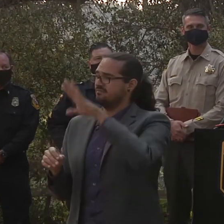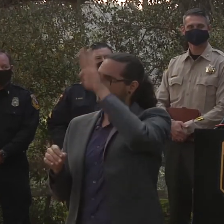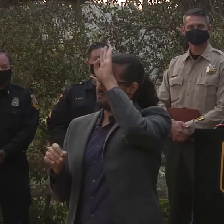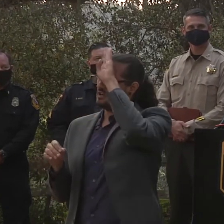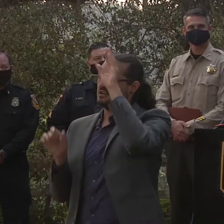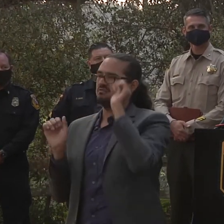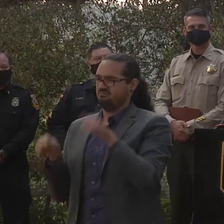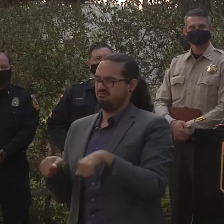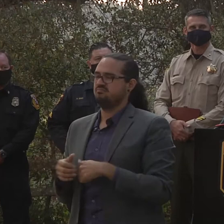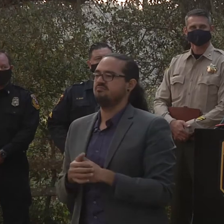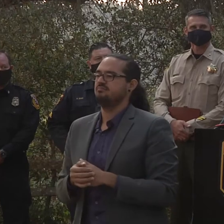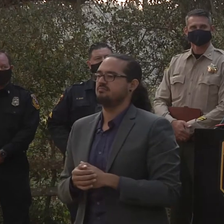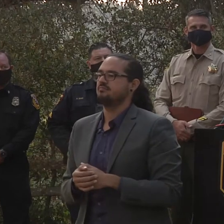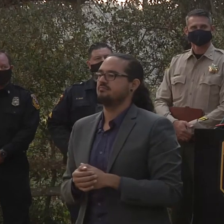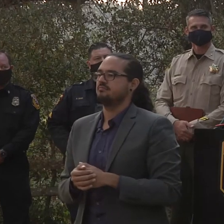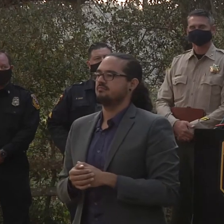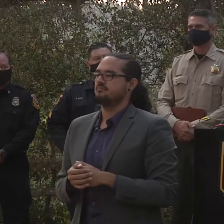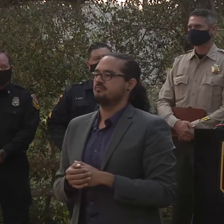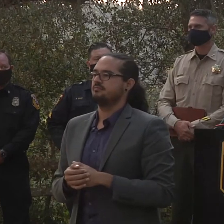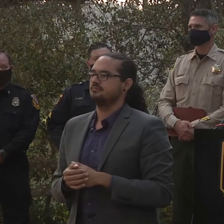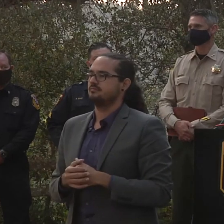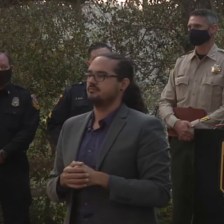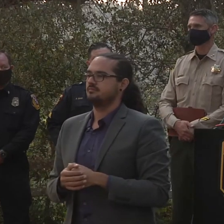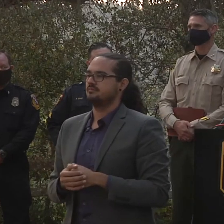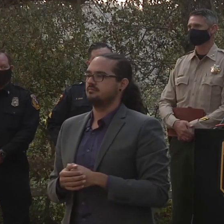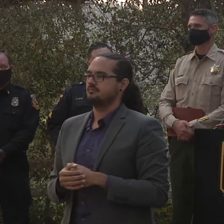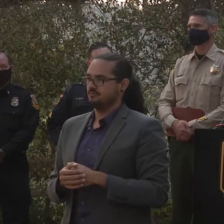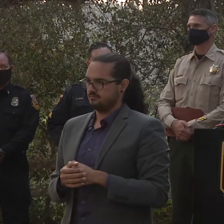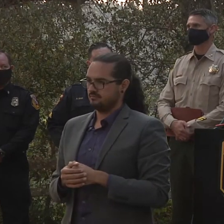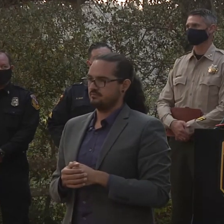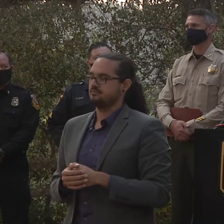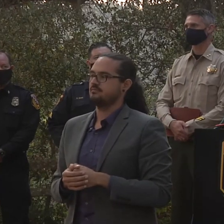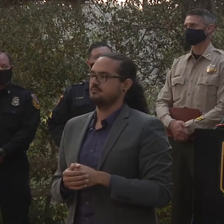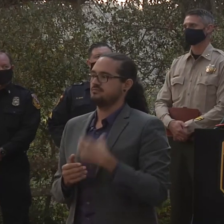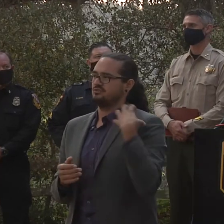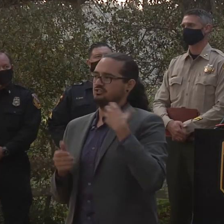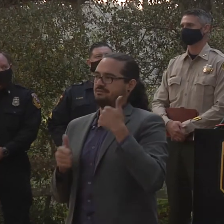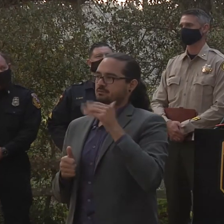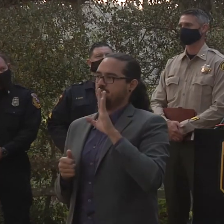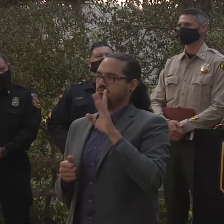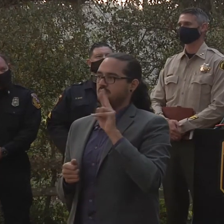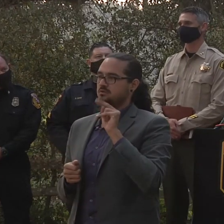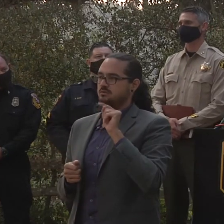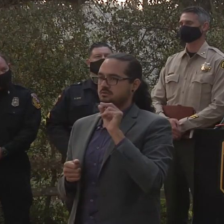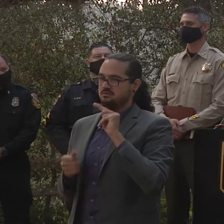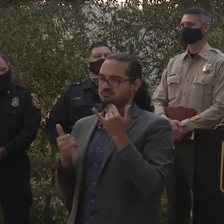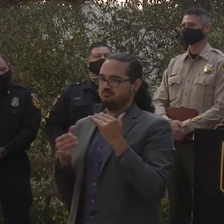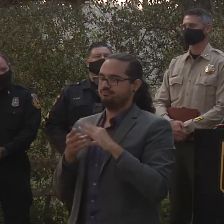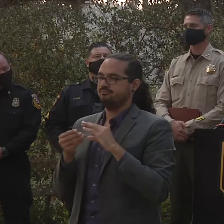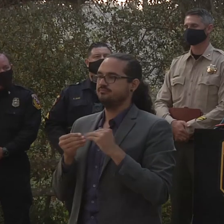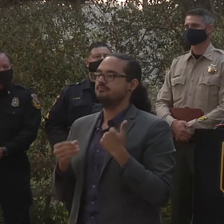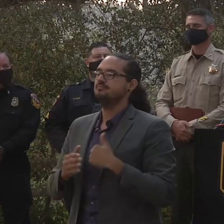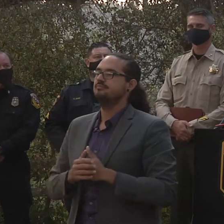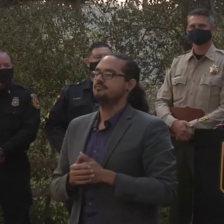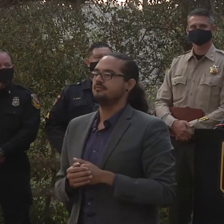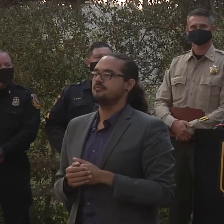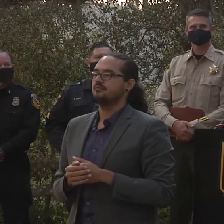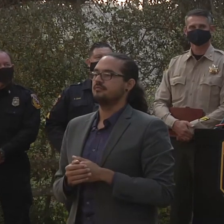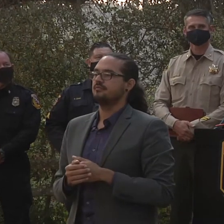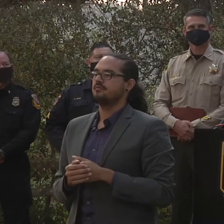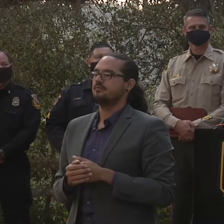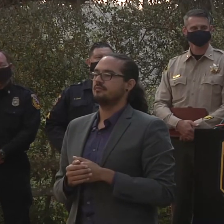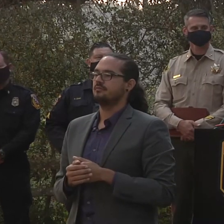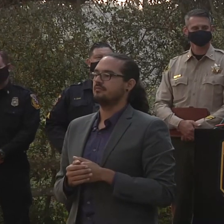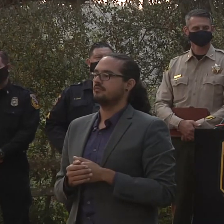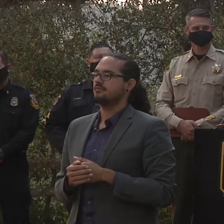absolutely uh cal fire is for many years under the public resources code 4291 instituted uh